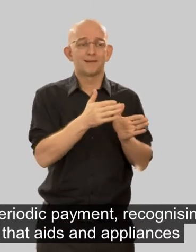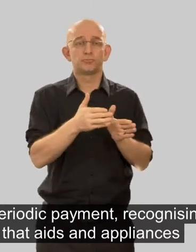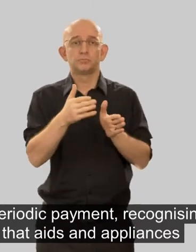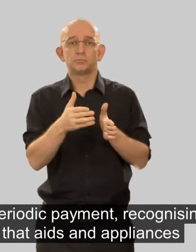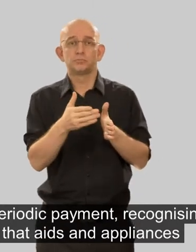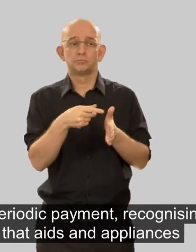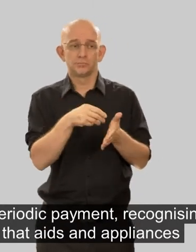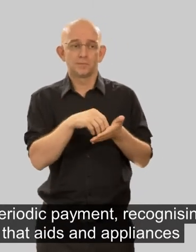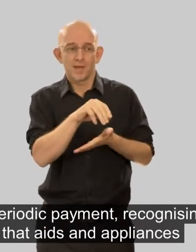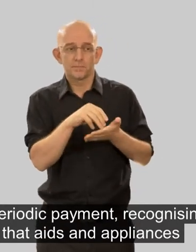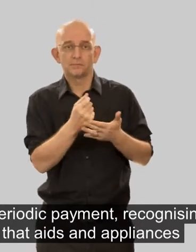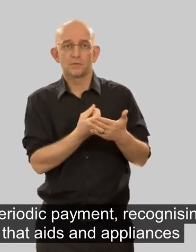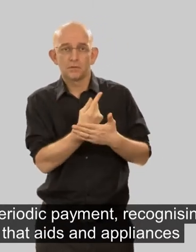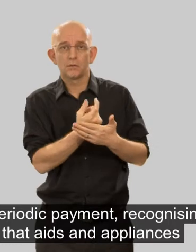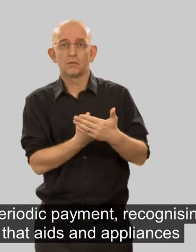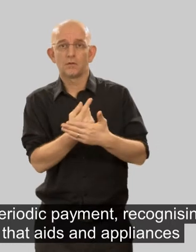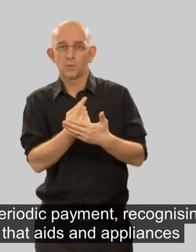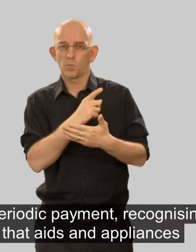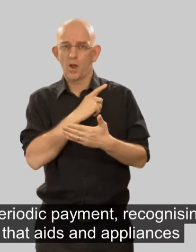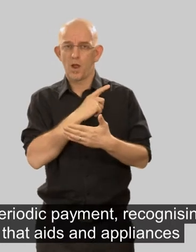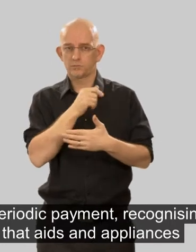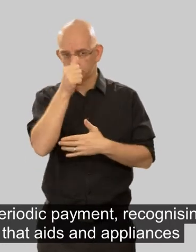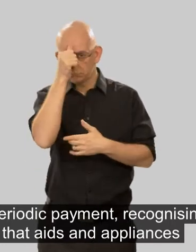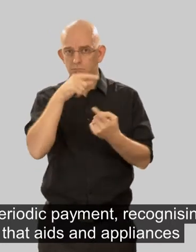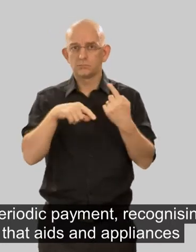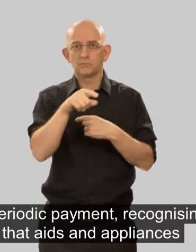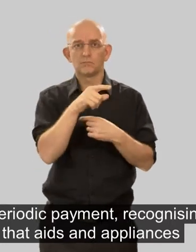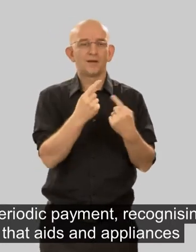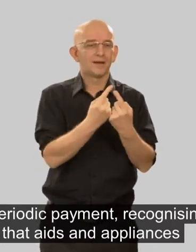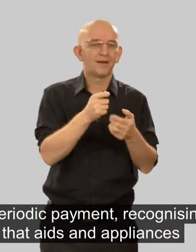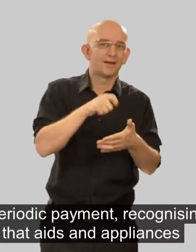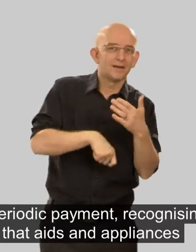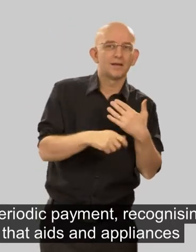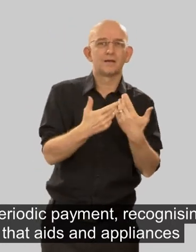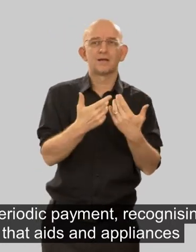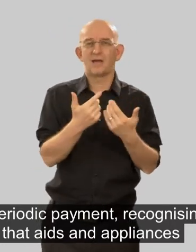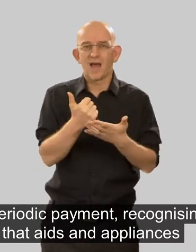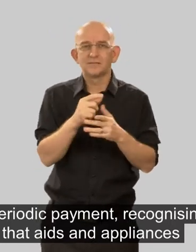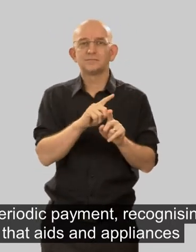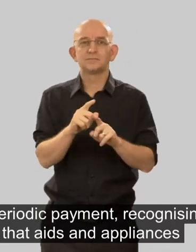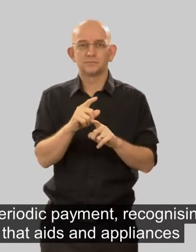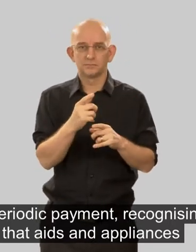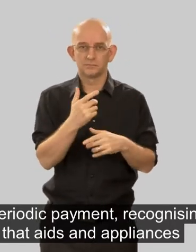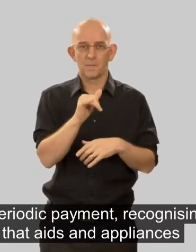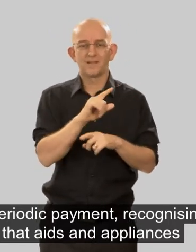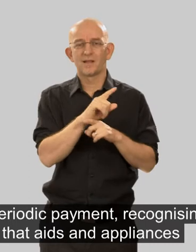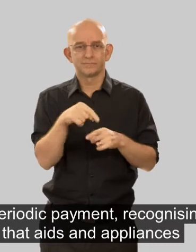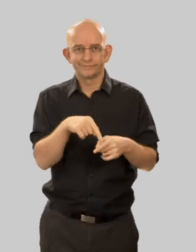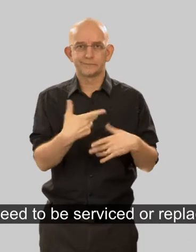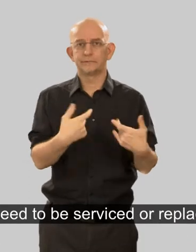a periodic payment recognising that aids and appliances may need to be serviced